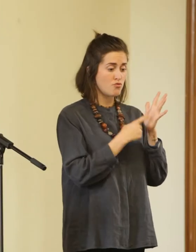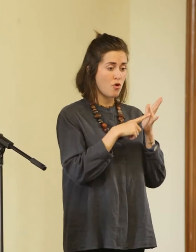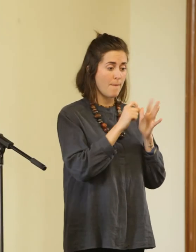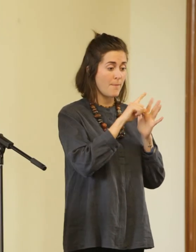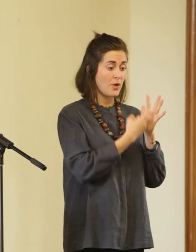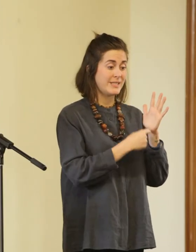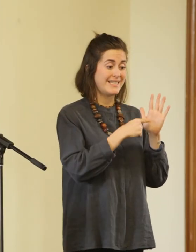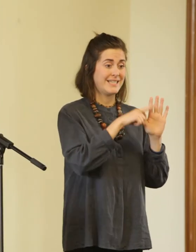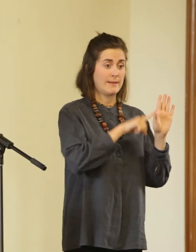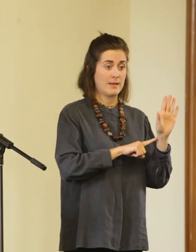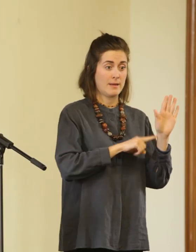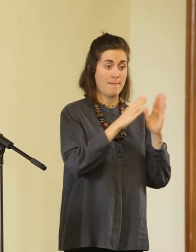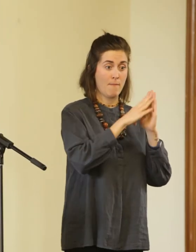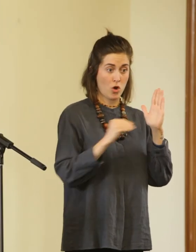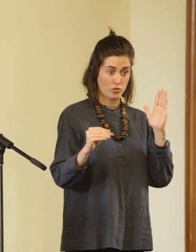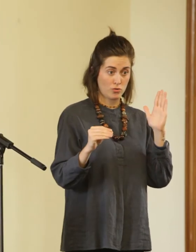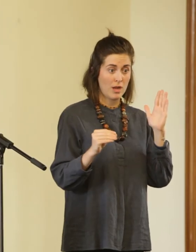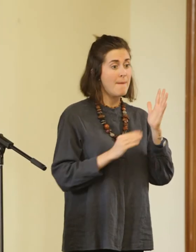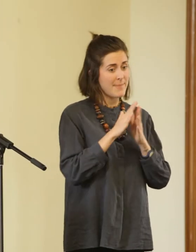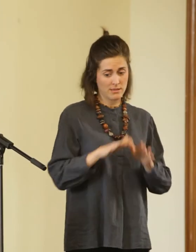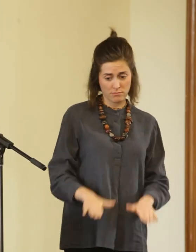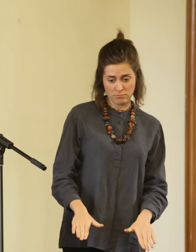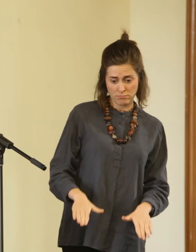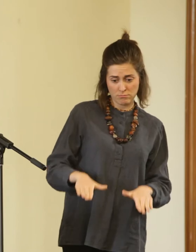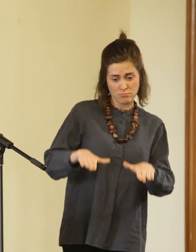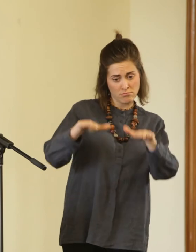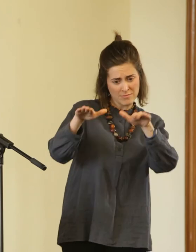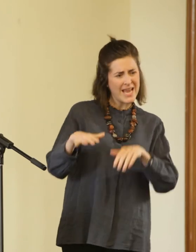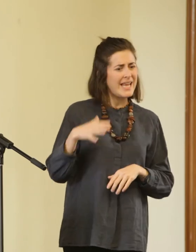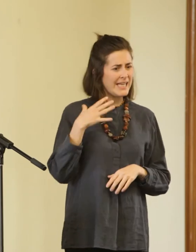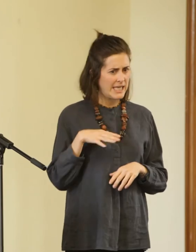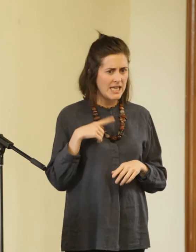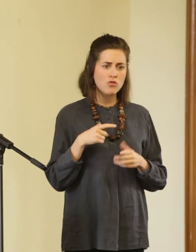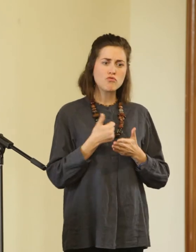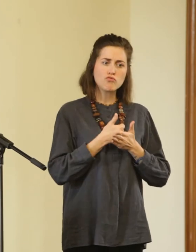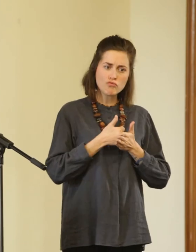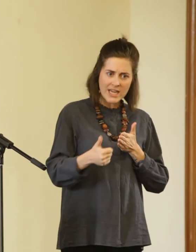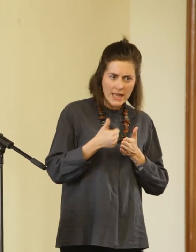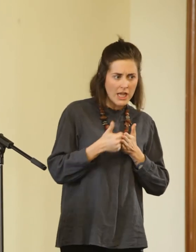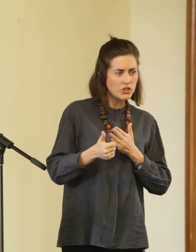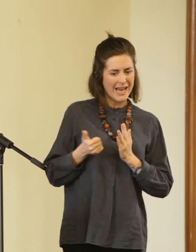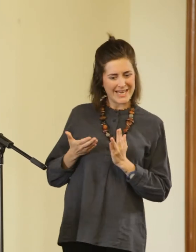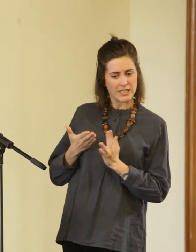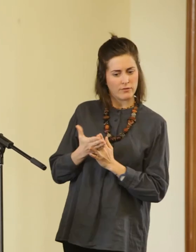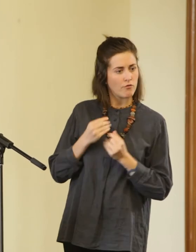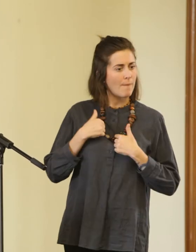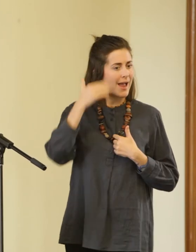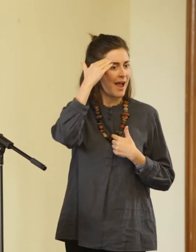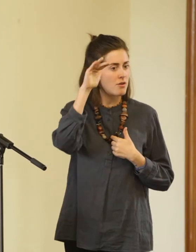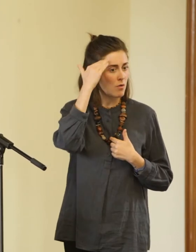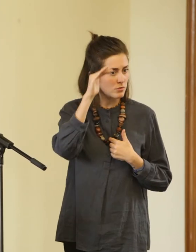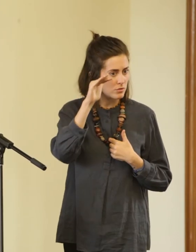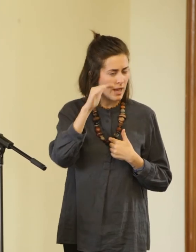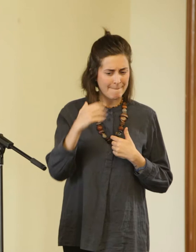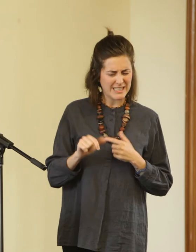So, this is an understanding of childhood as a state that requires a considerable amount of regulation and intervention by adults, a state which must